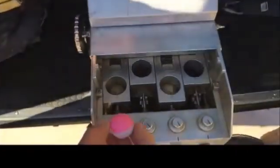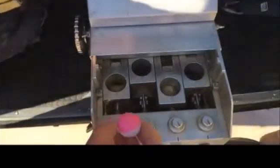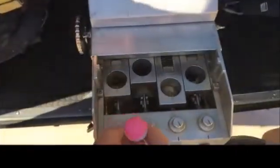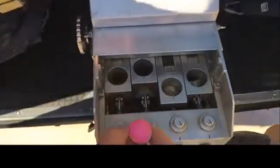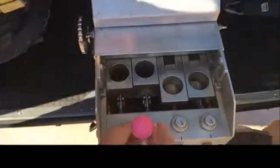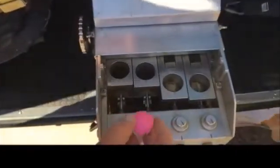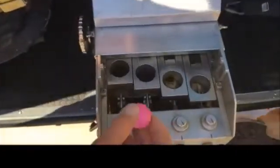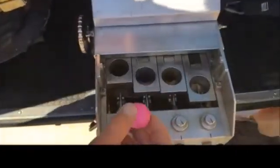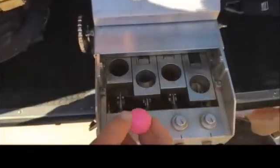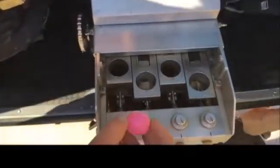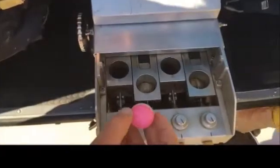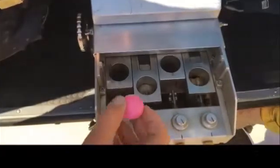Ready, Paul?